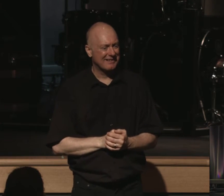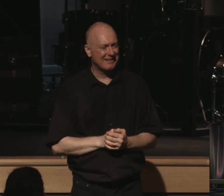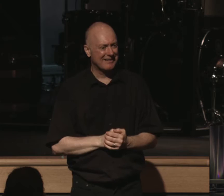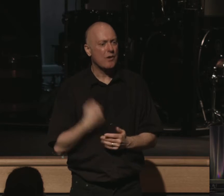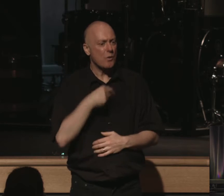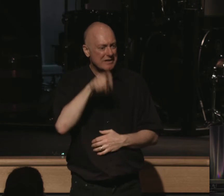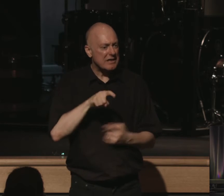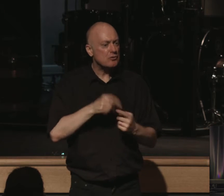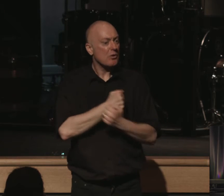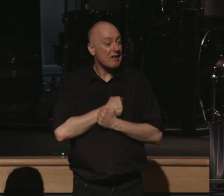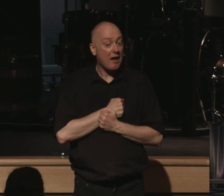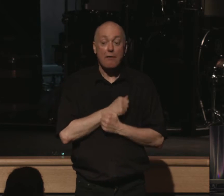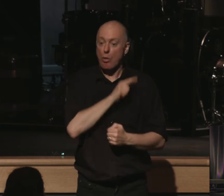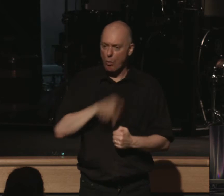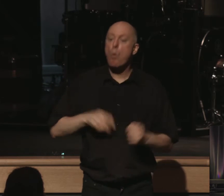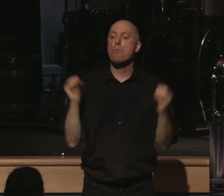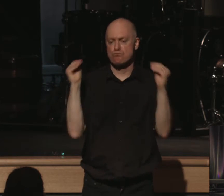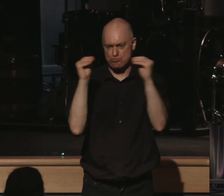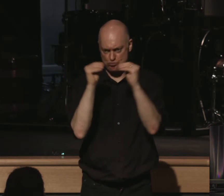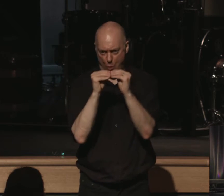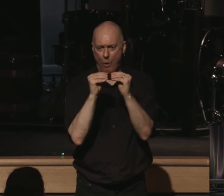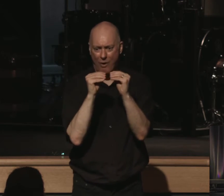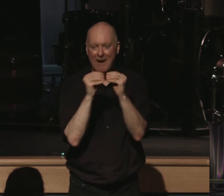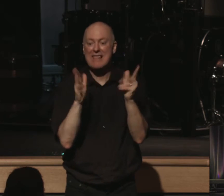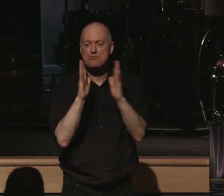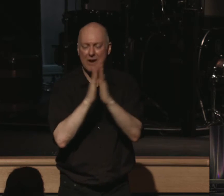we need to love the Lord more. Let's pray.